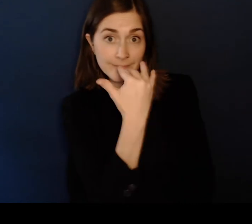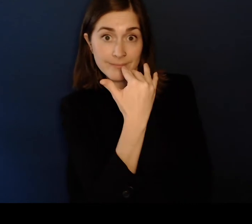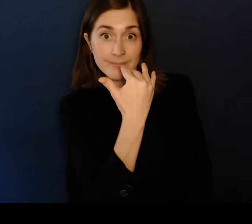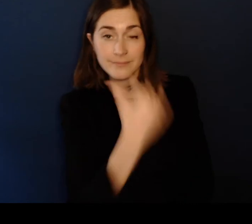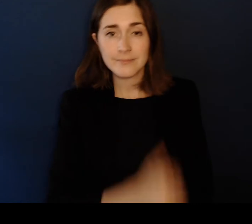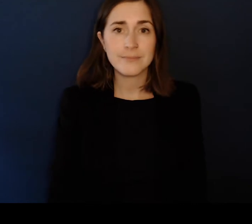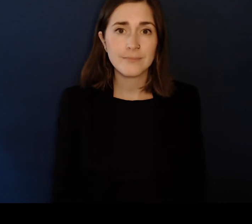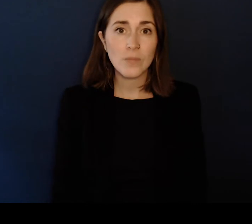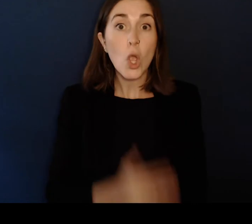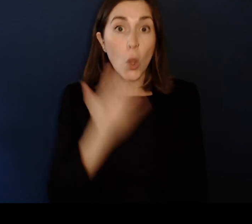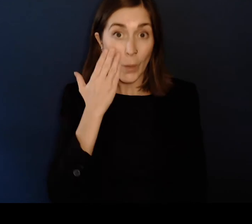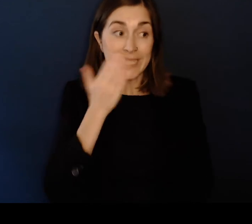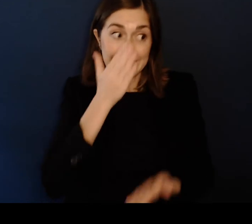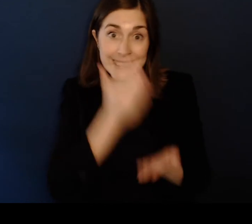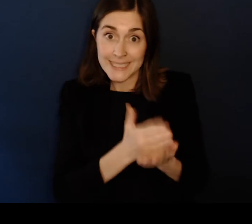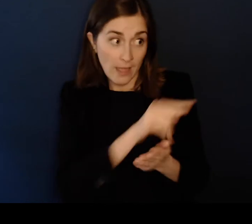their attention